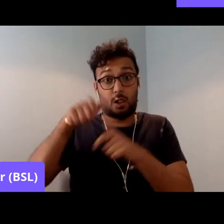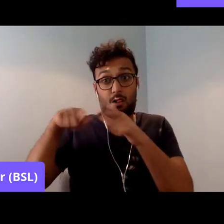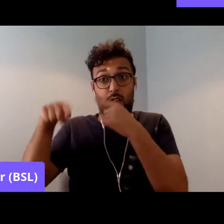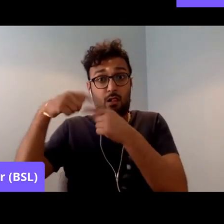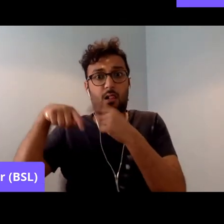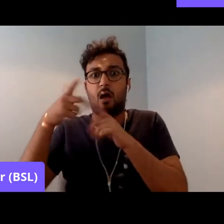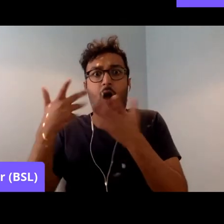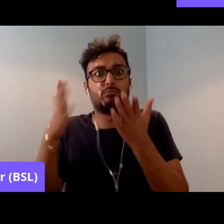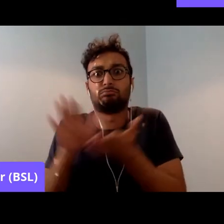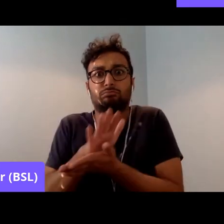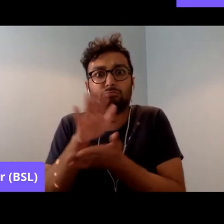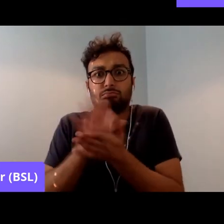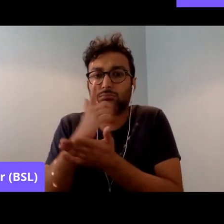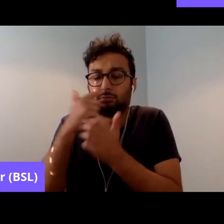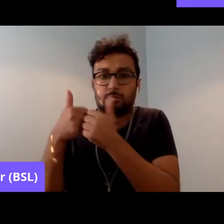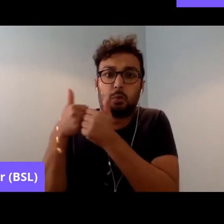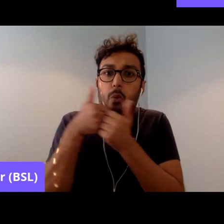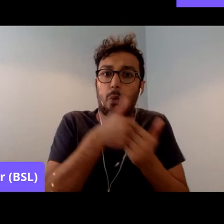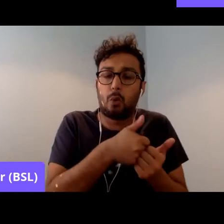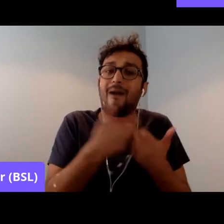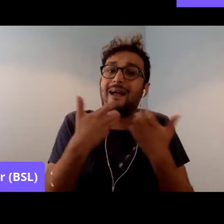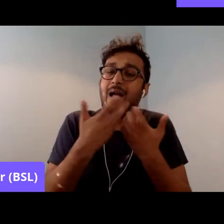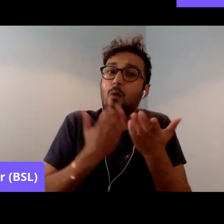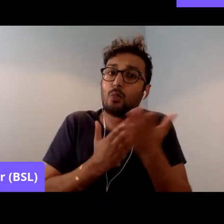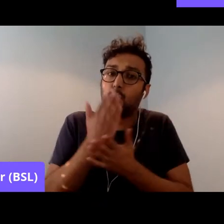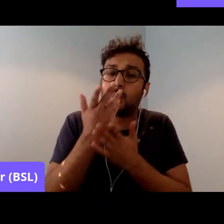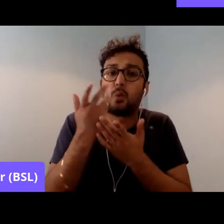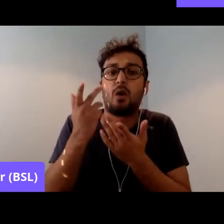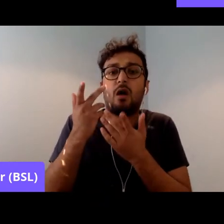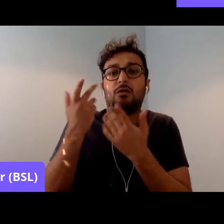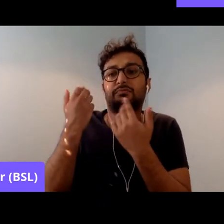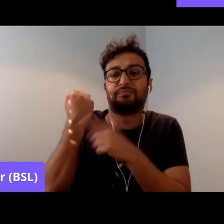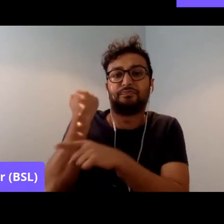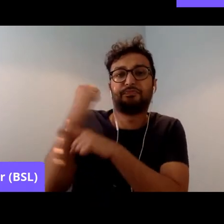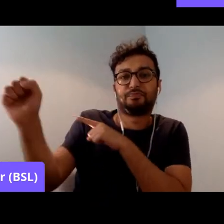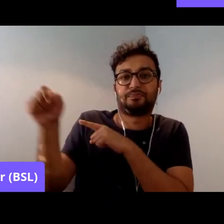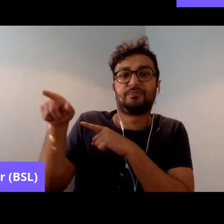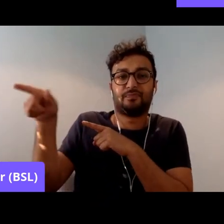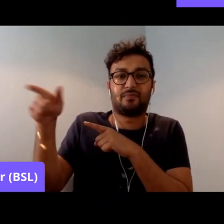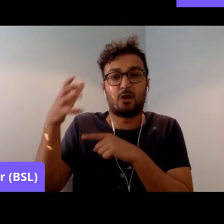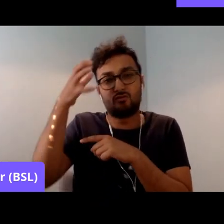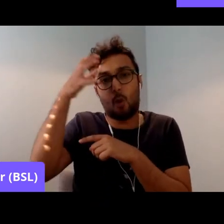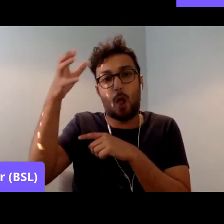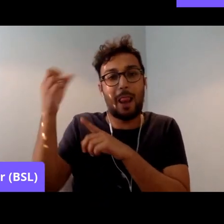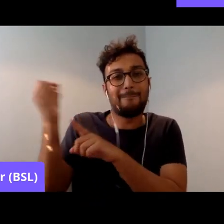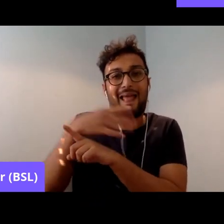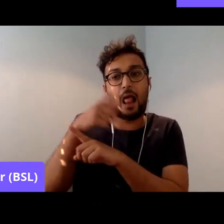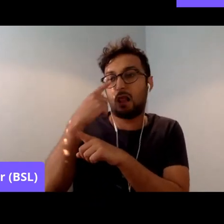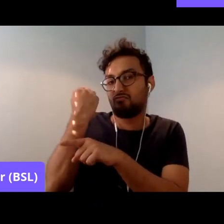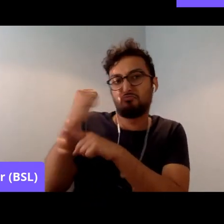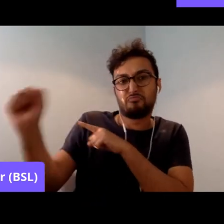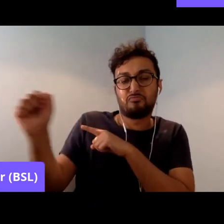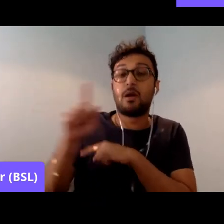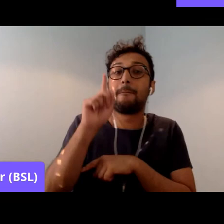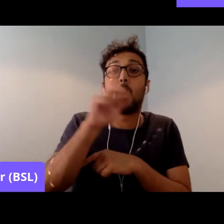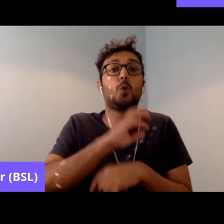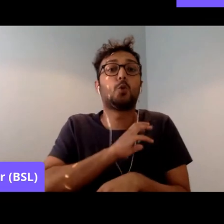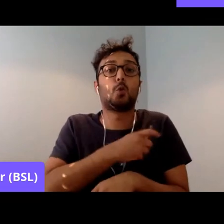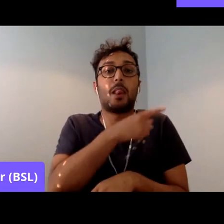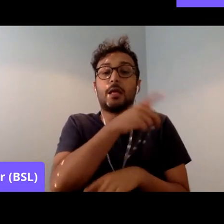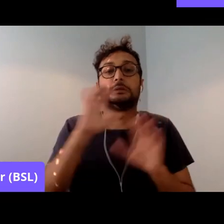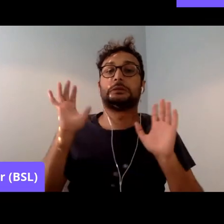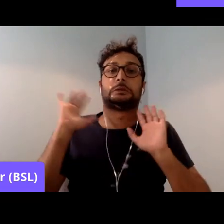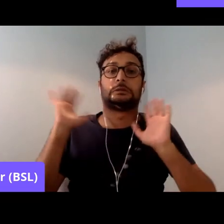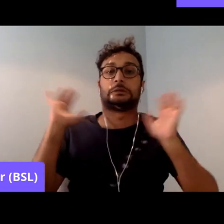boycotting the mail. But the unions were not keen on this, the union